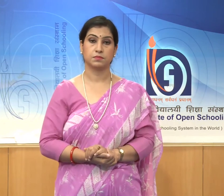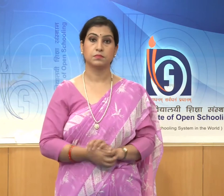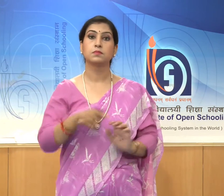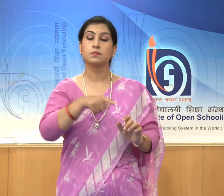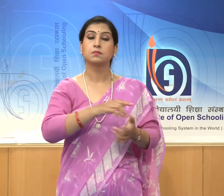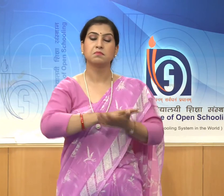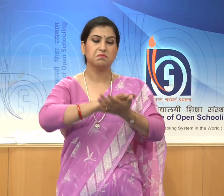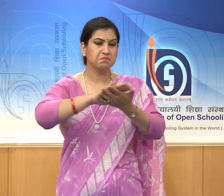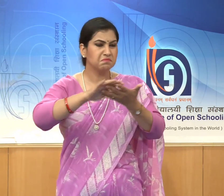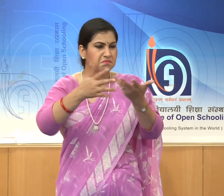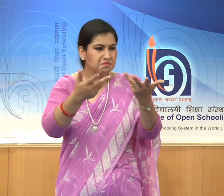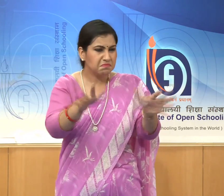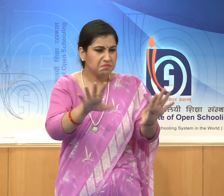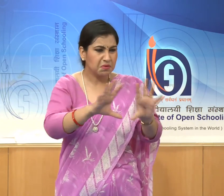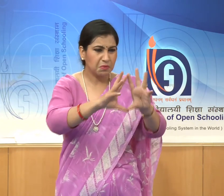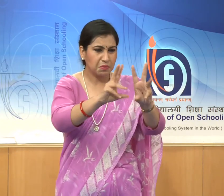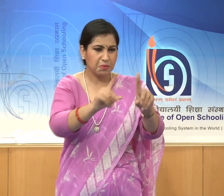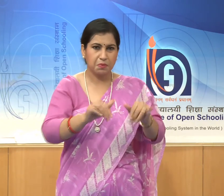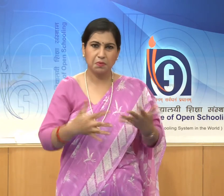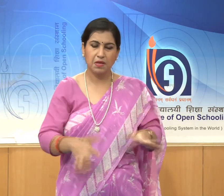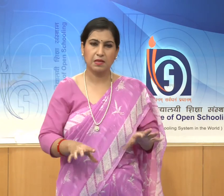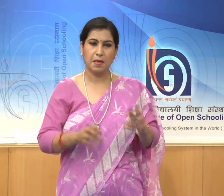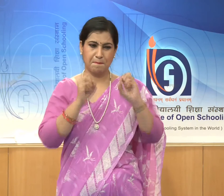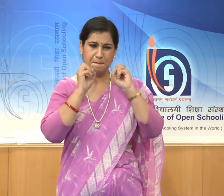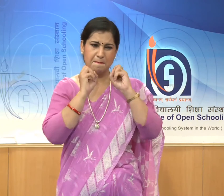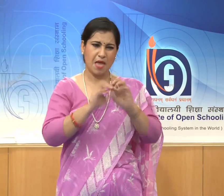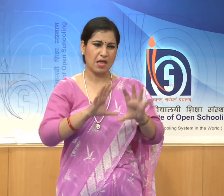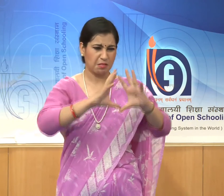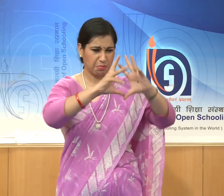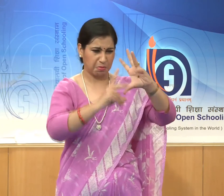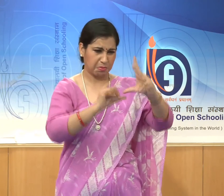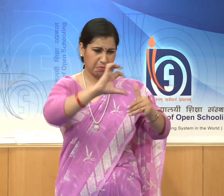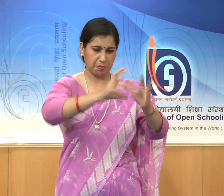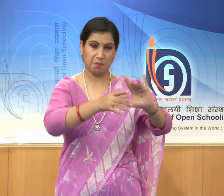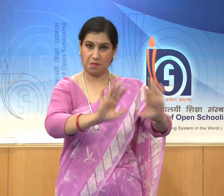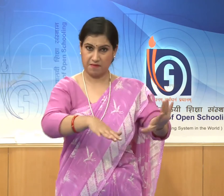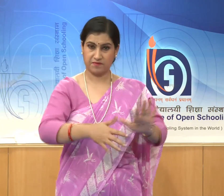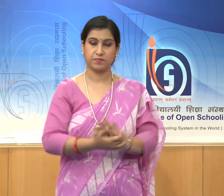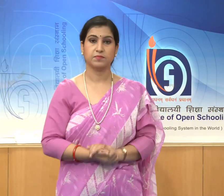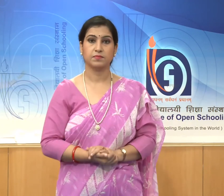badly, what remains